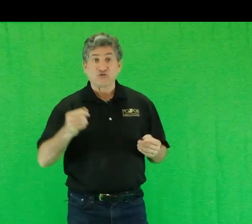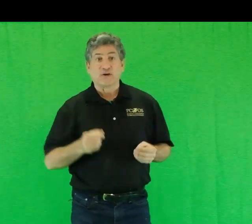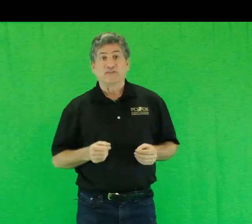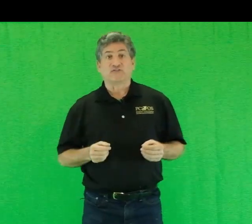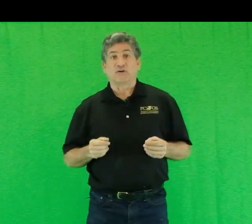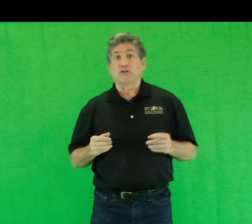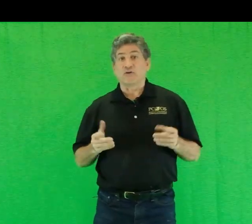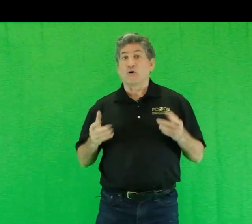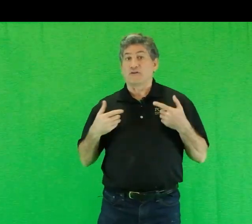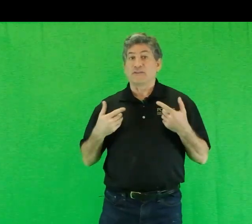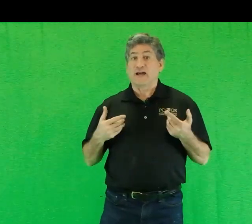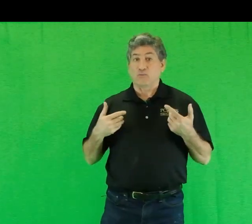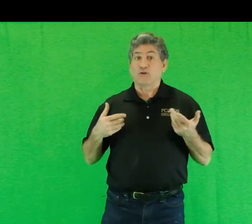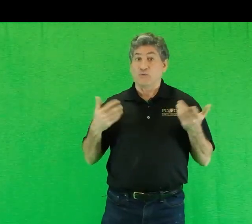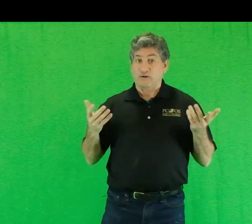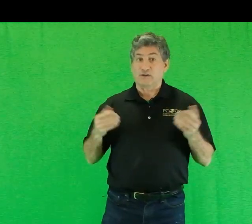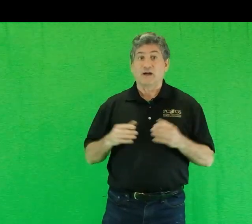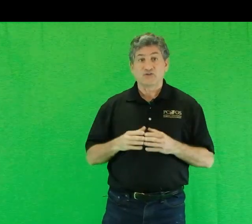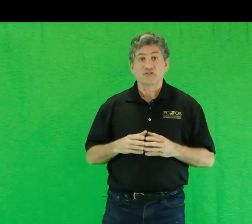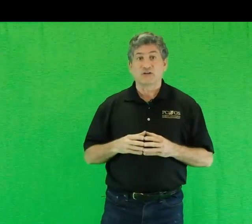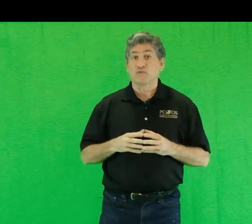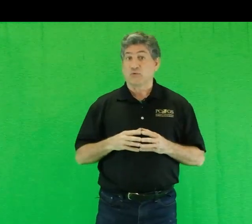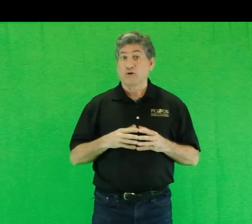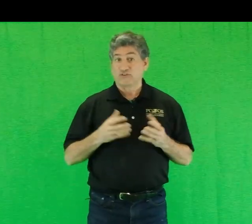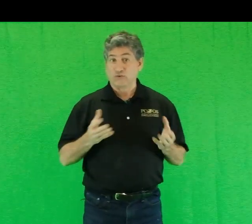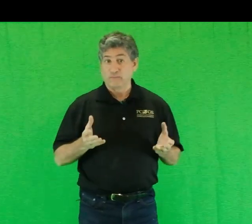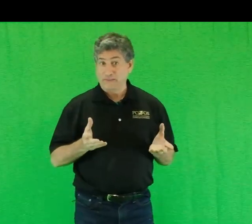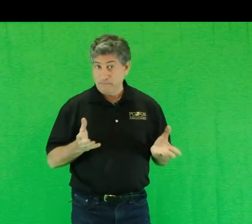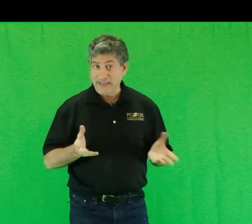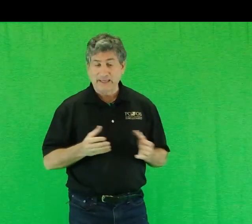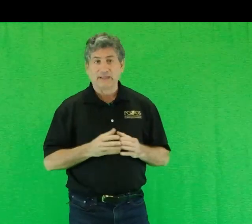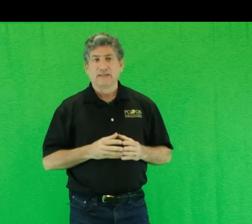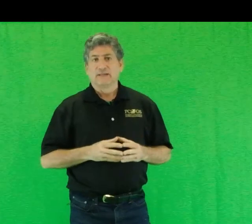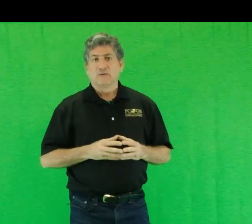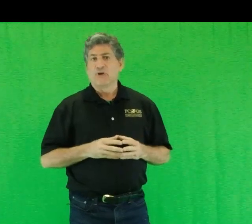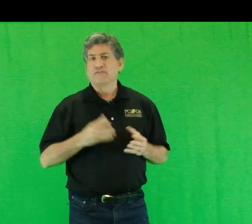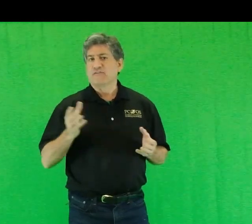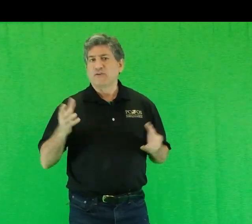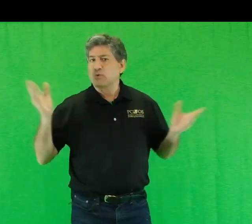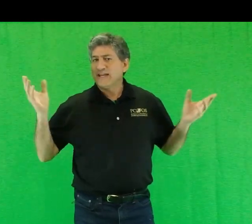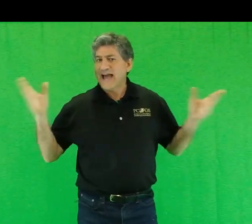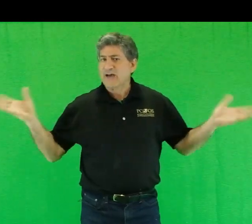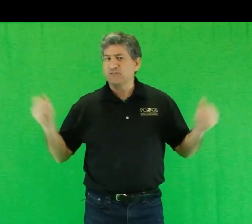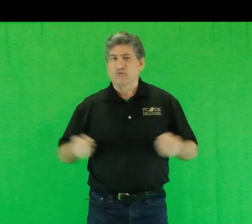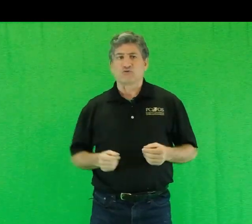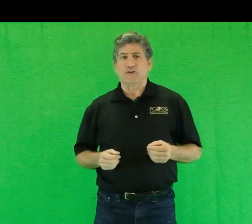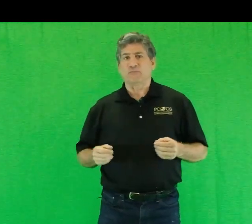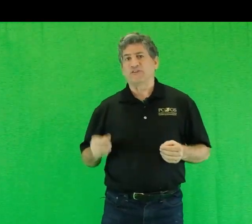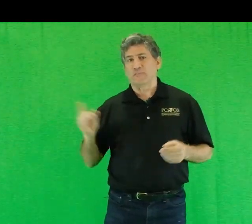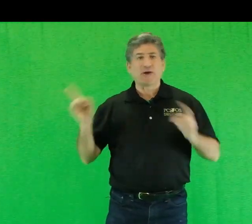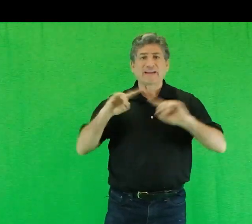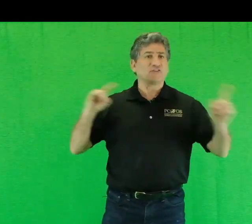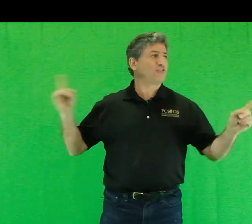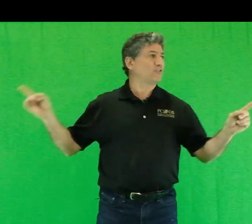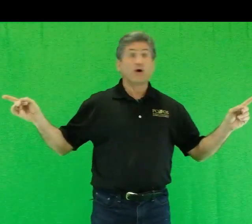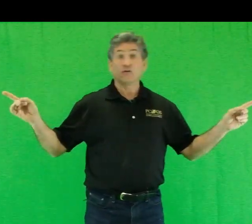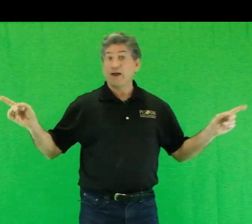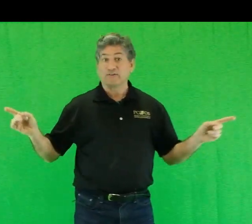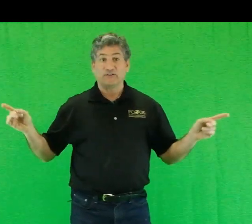choice, although often not one we are conscious of or want to admit making. We often feel we have no choice because the practice is all around us,